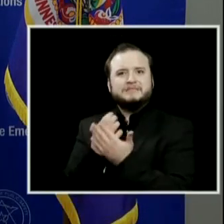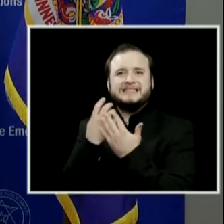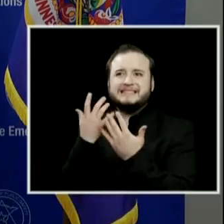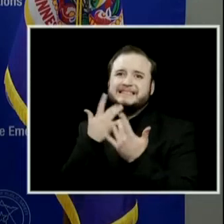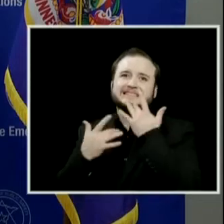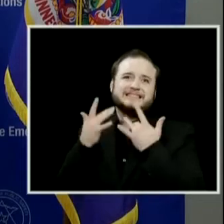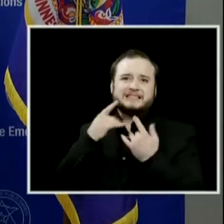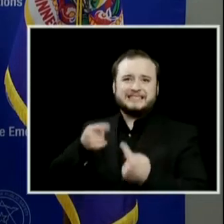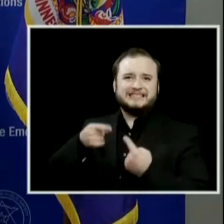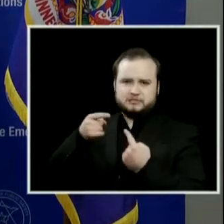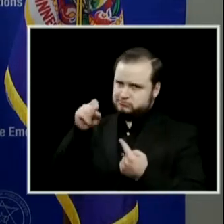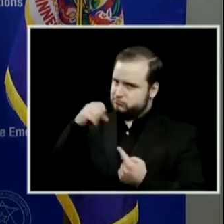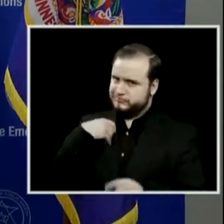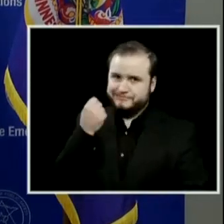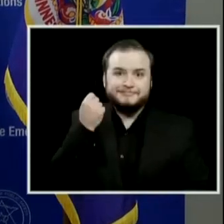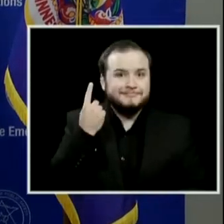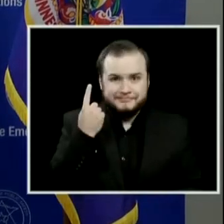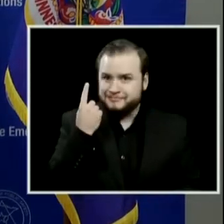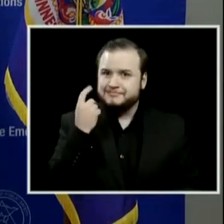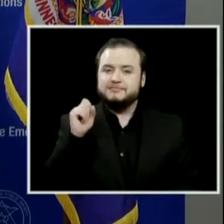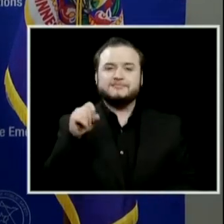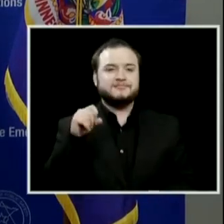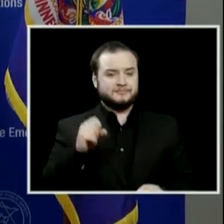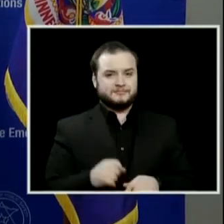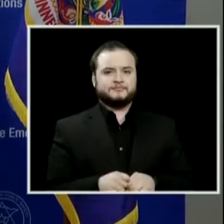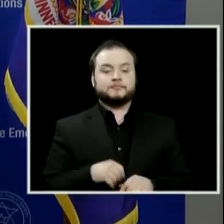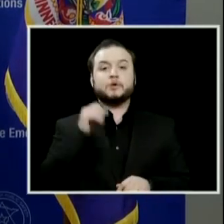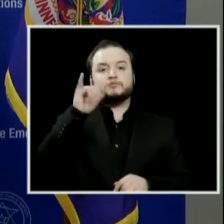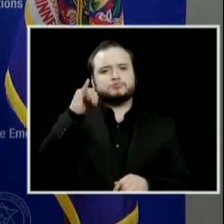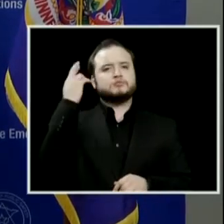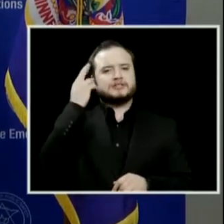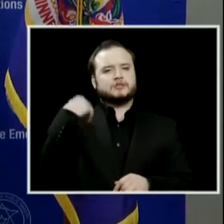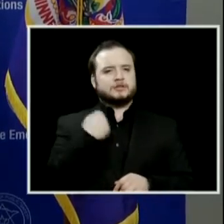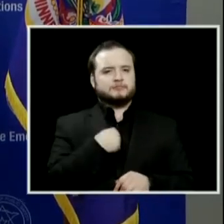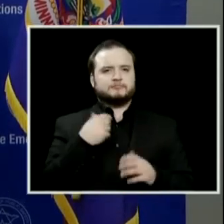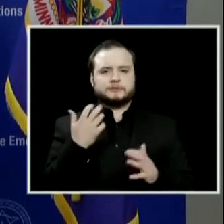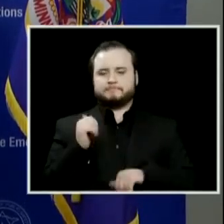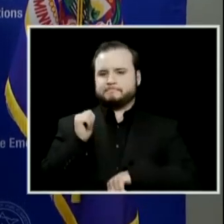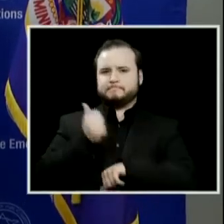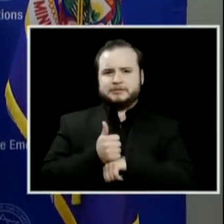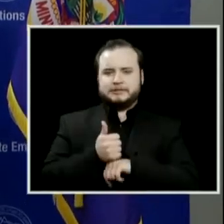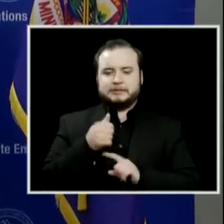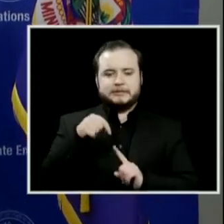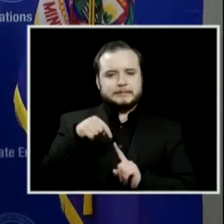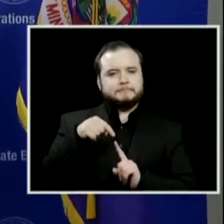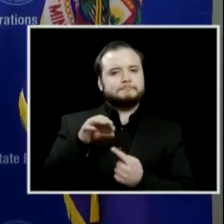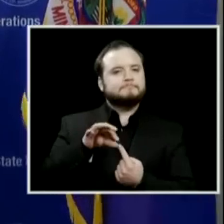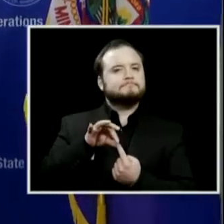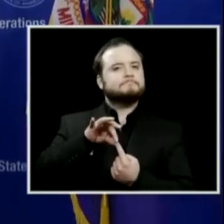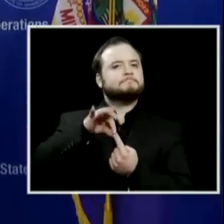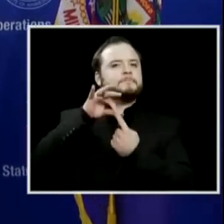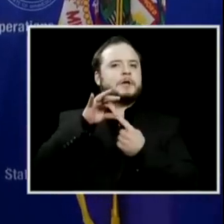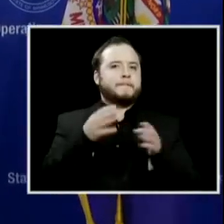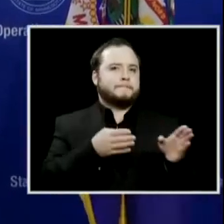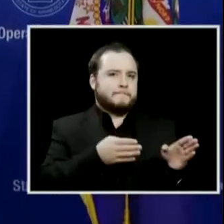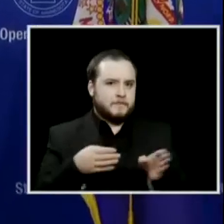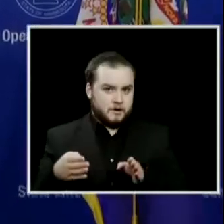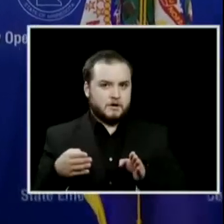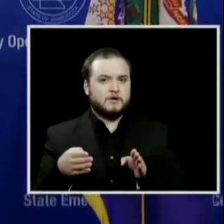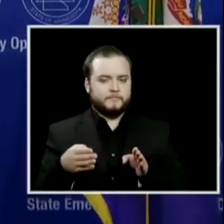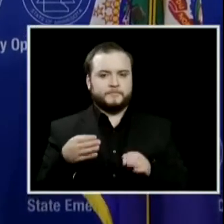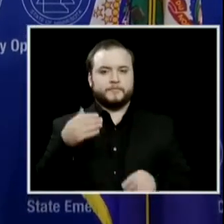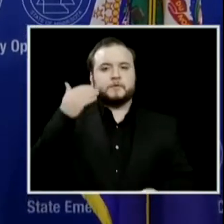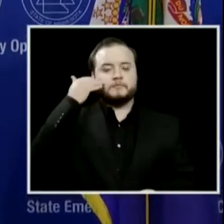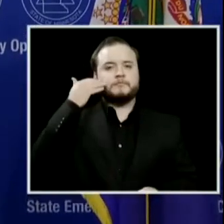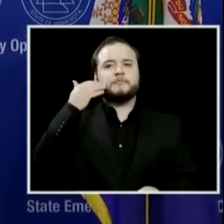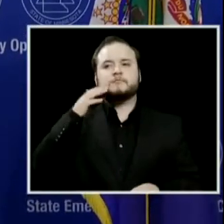And why we are able to put those measures in, I still believe Minnesotans are finding a way not to force us to make a choice between